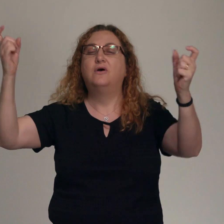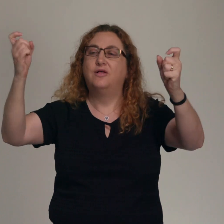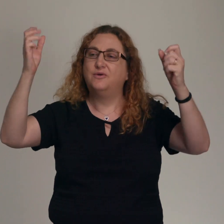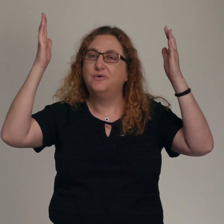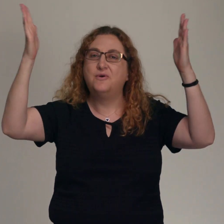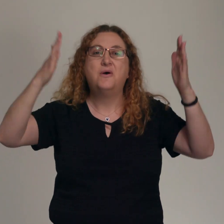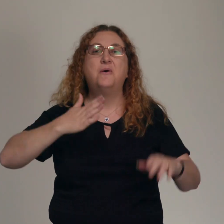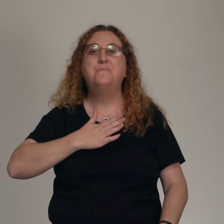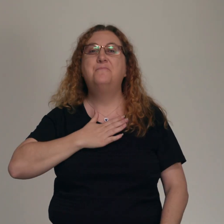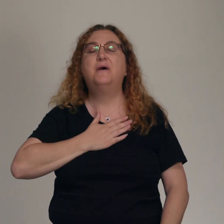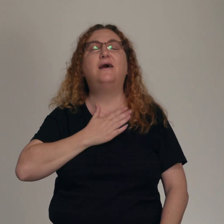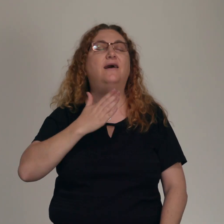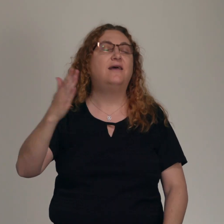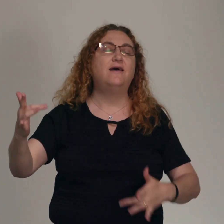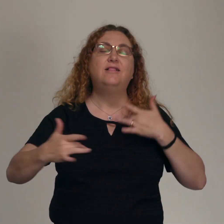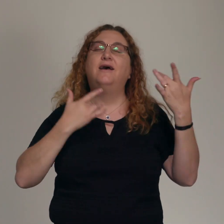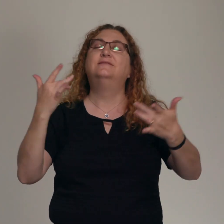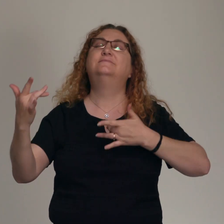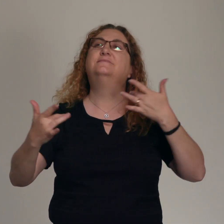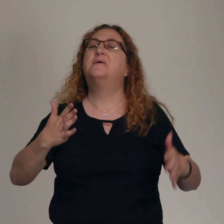delight and my reward